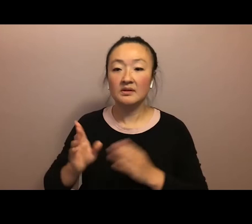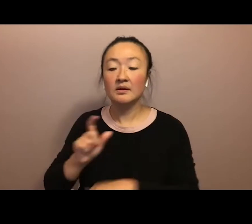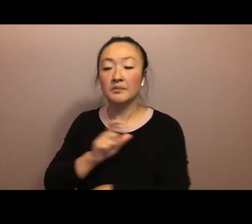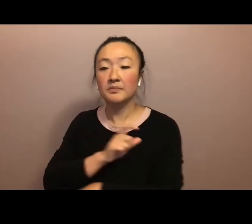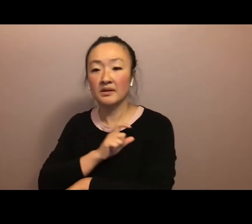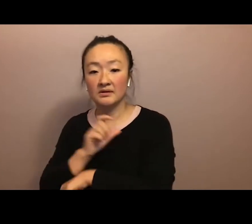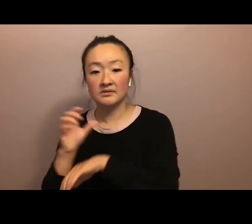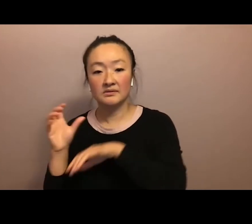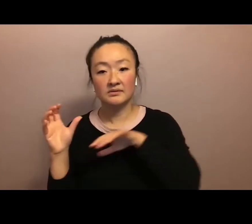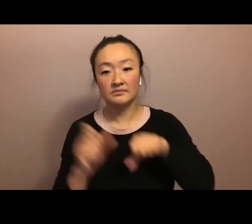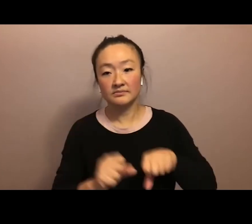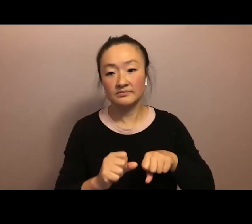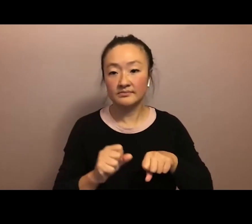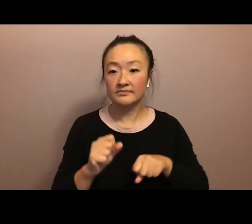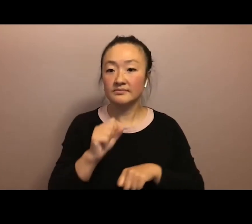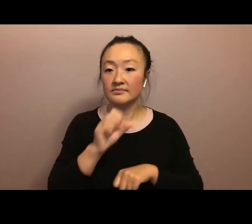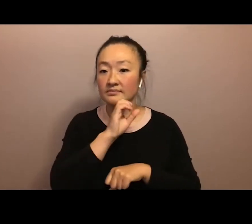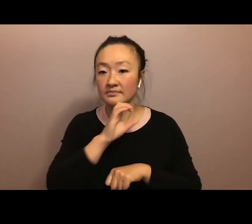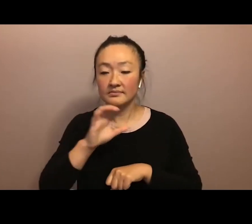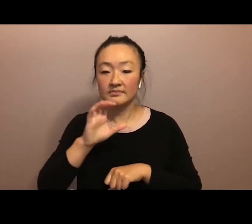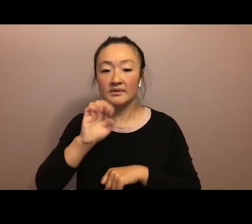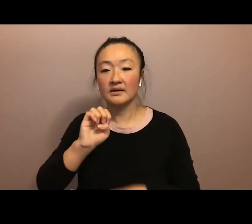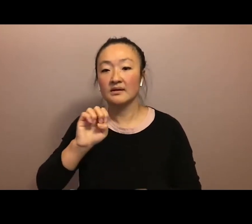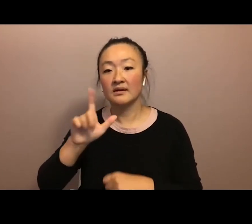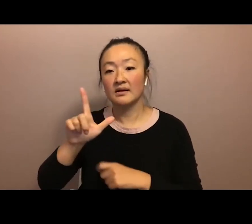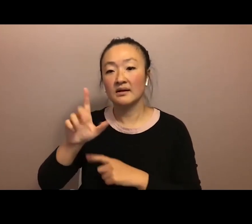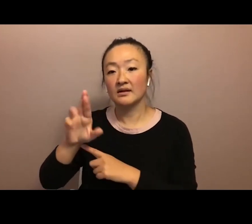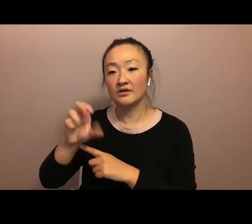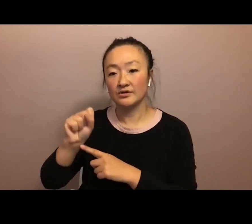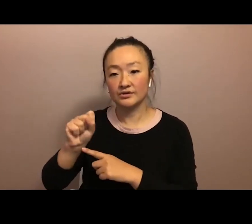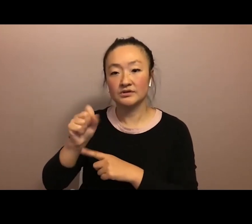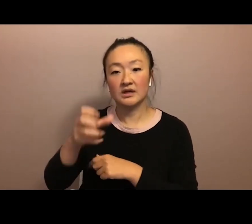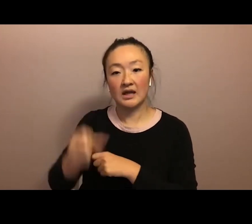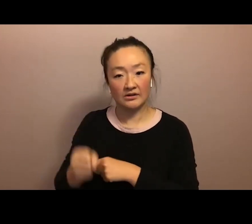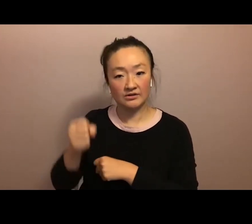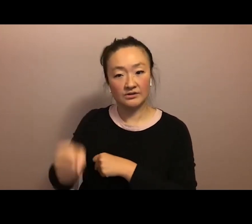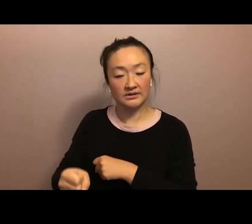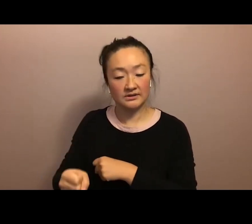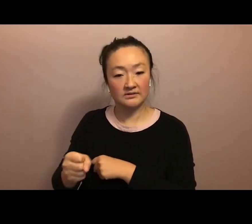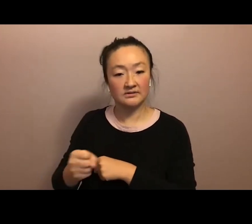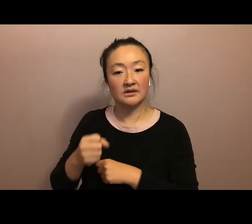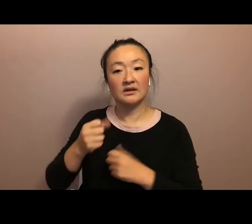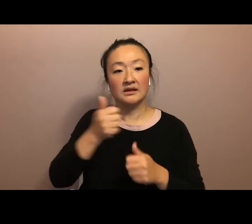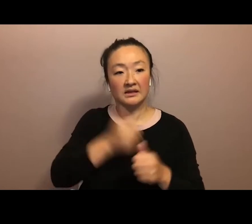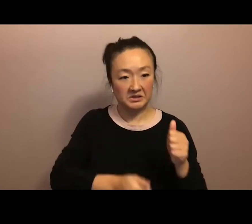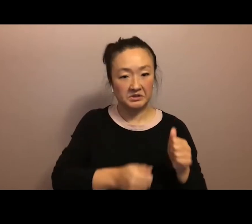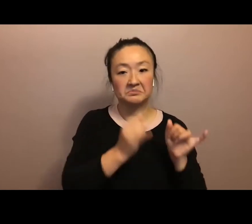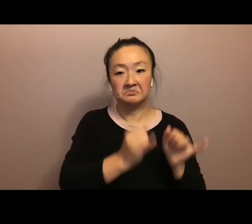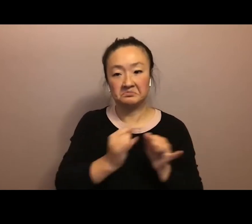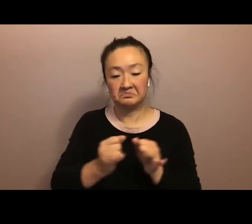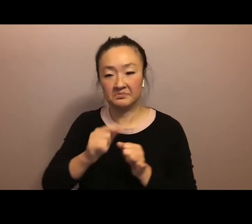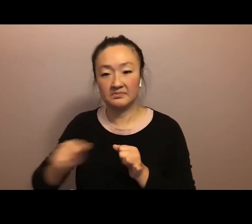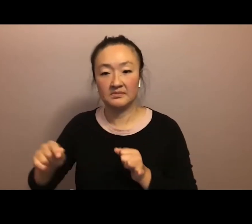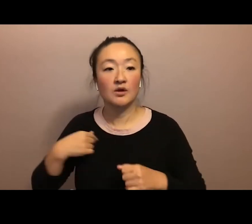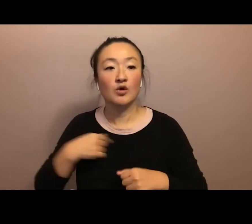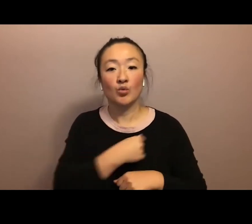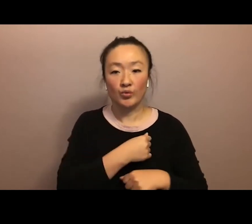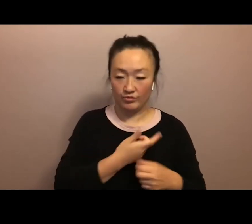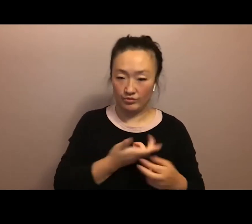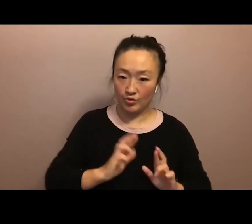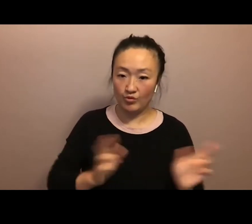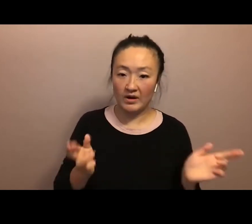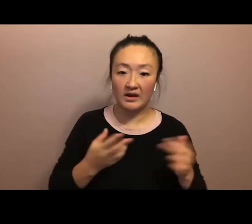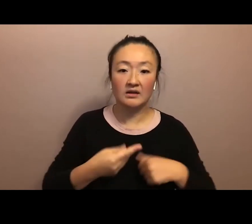kupuna, our elders, one by one, each empty seat was quickly filled by another kupuna ready to take a stand until no elders